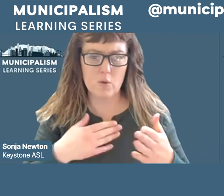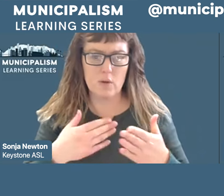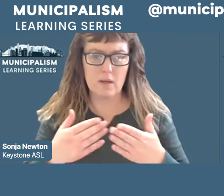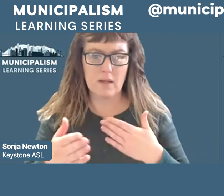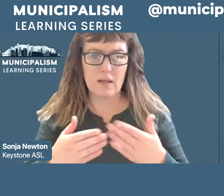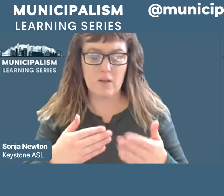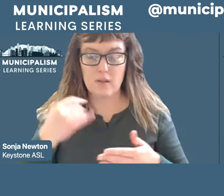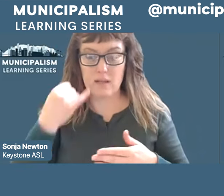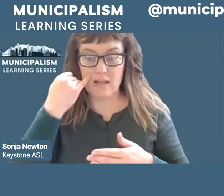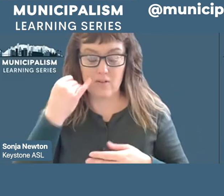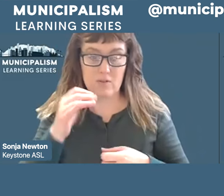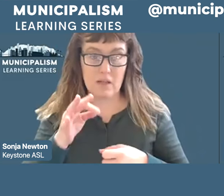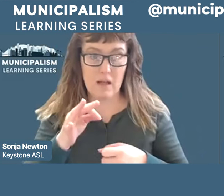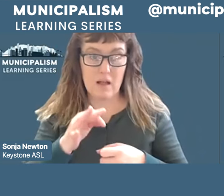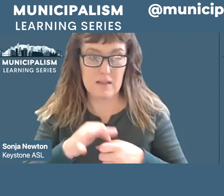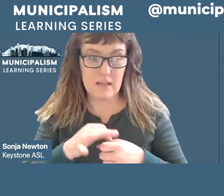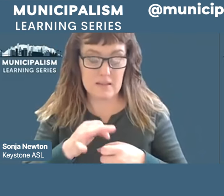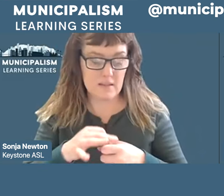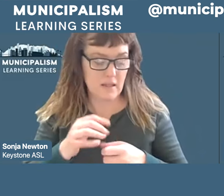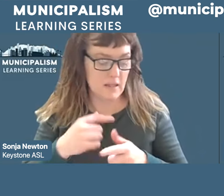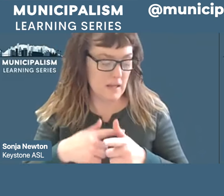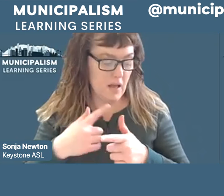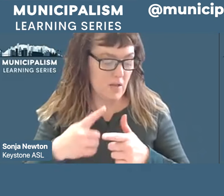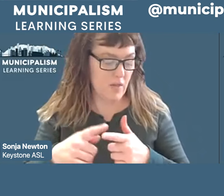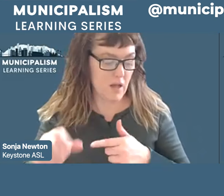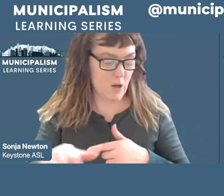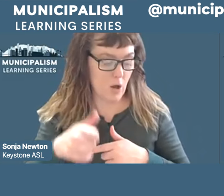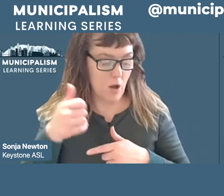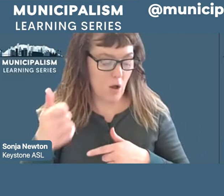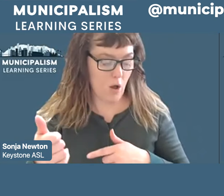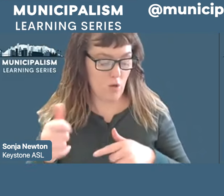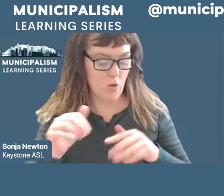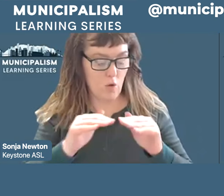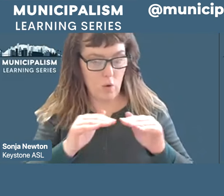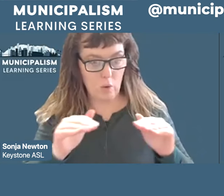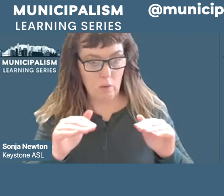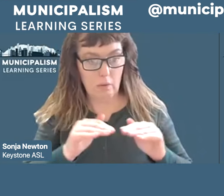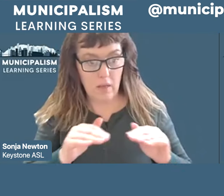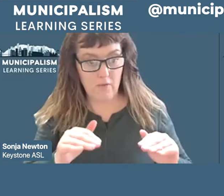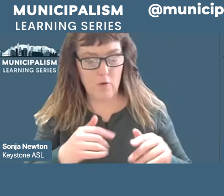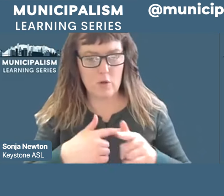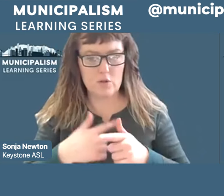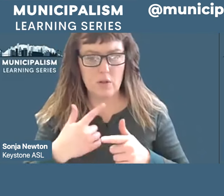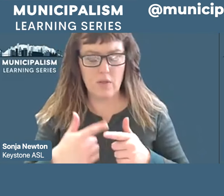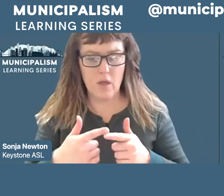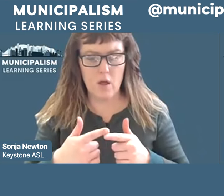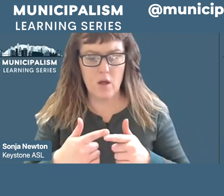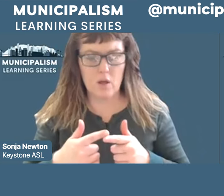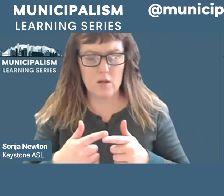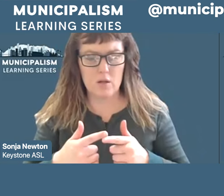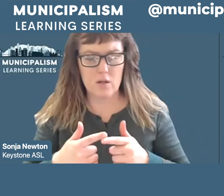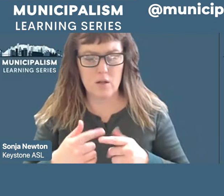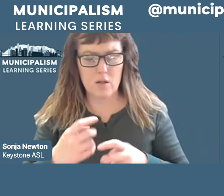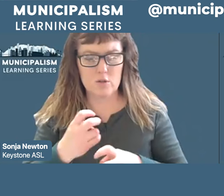other levels then it's hard to get accountable to